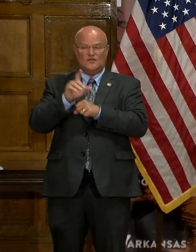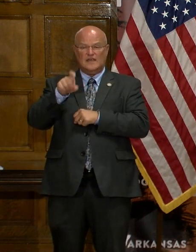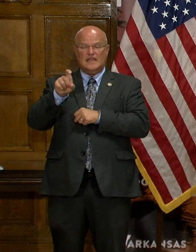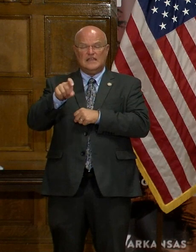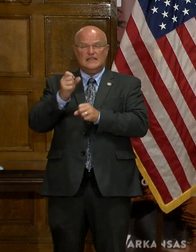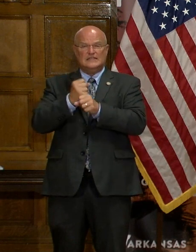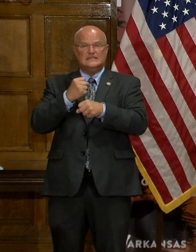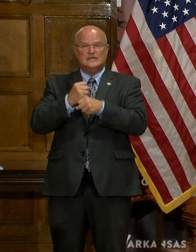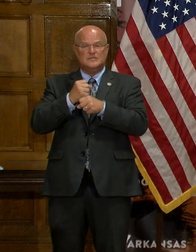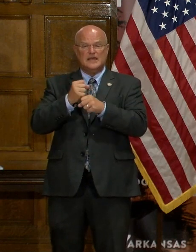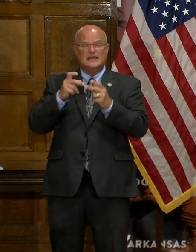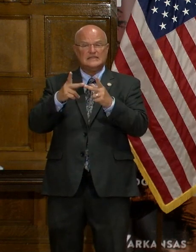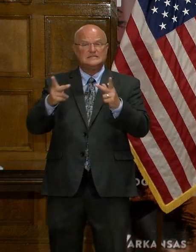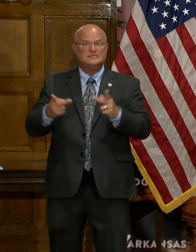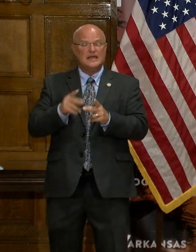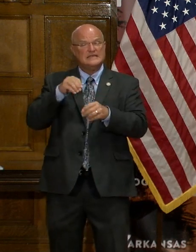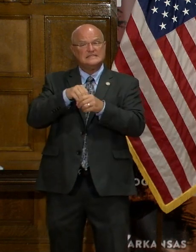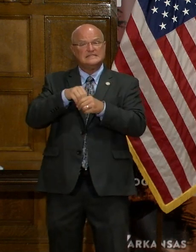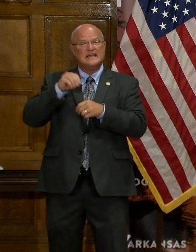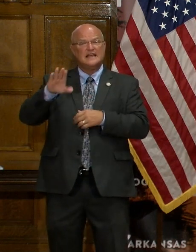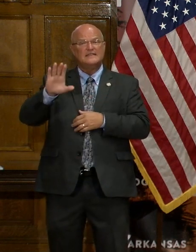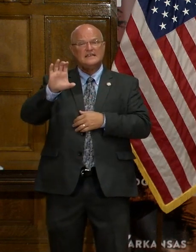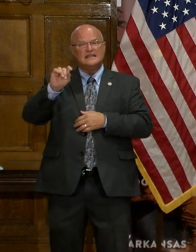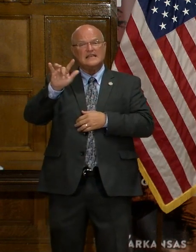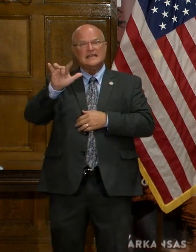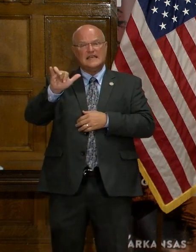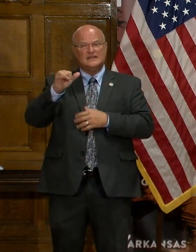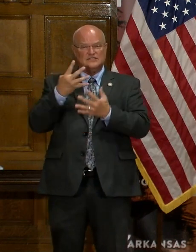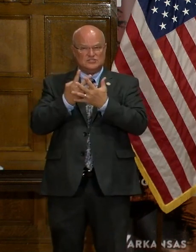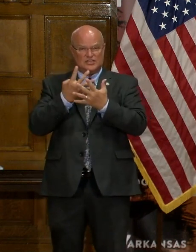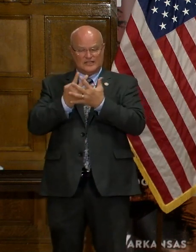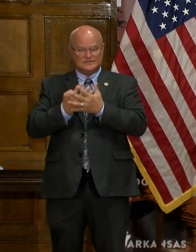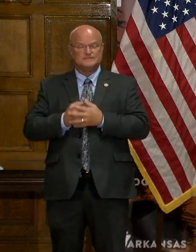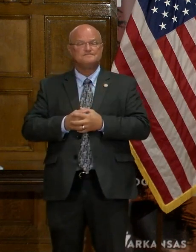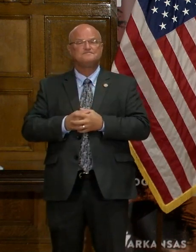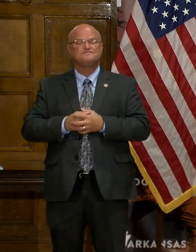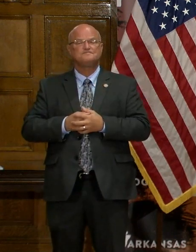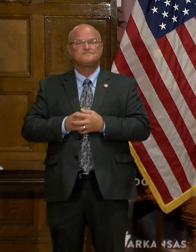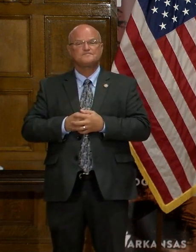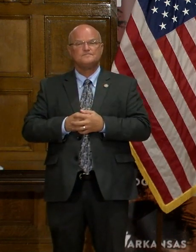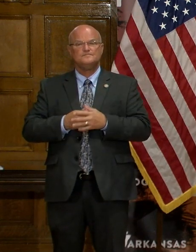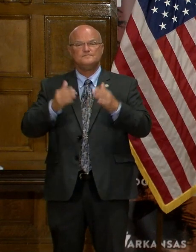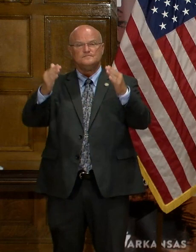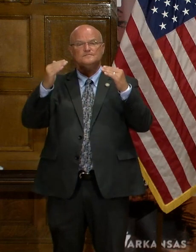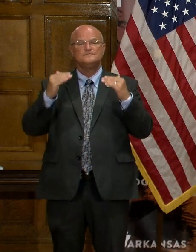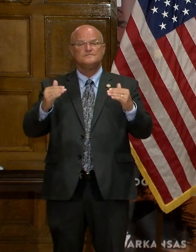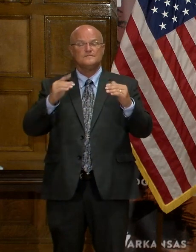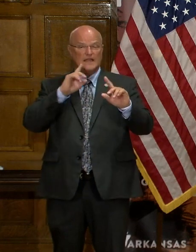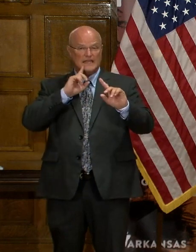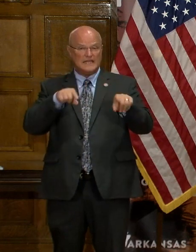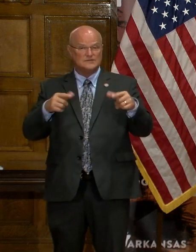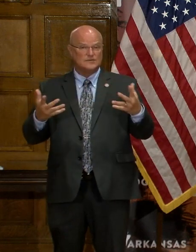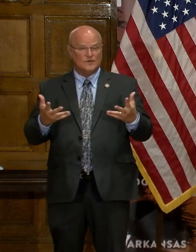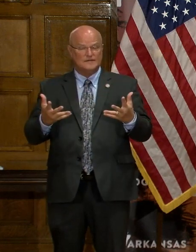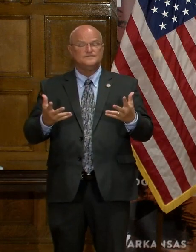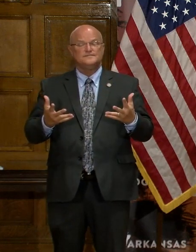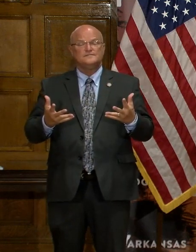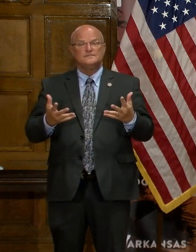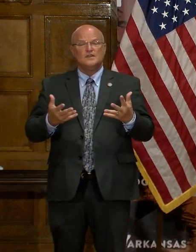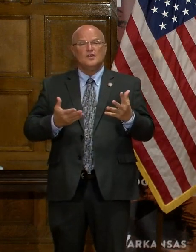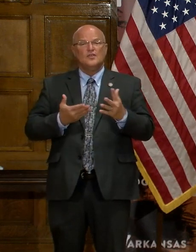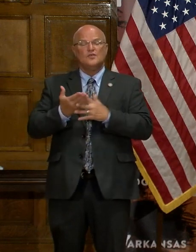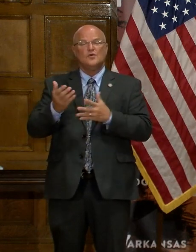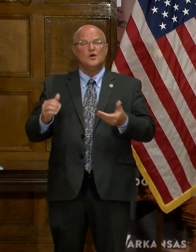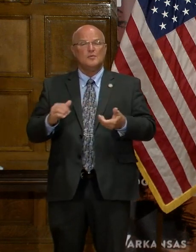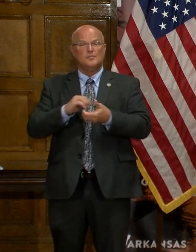to create space within their county jails. The next announcement I want to make is that through